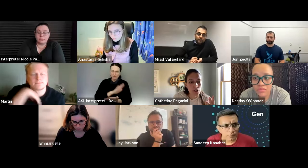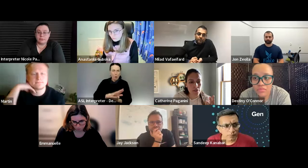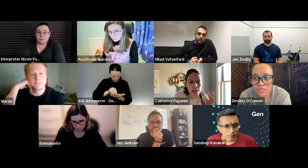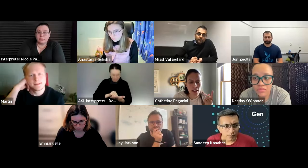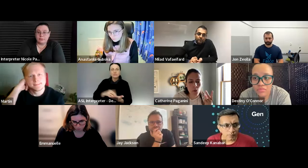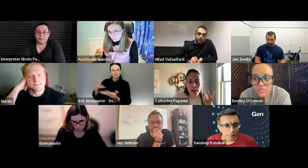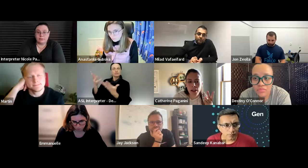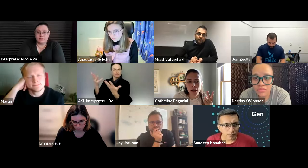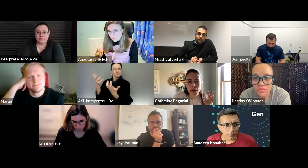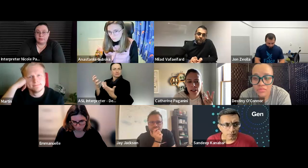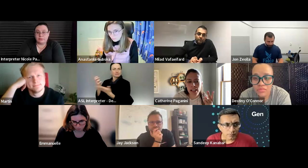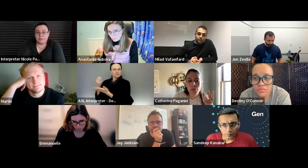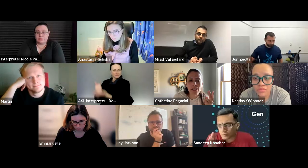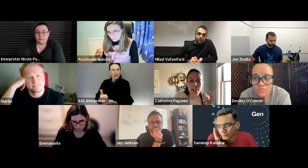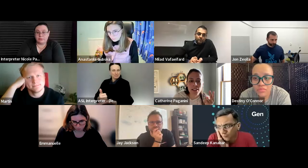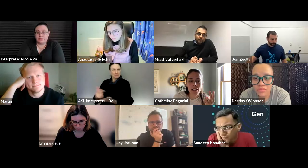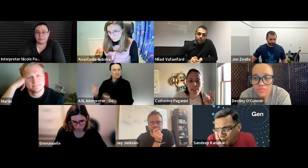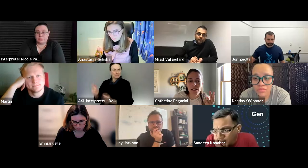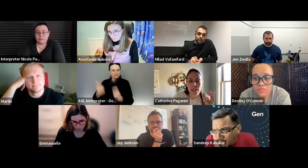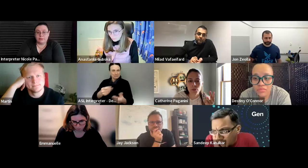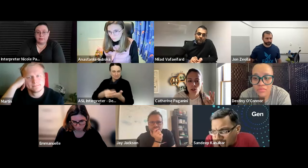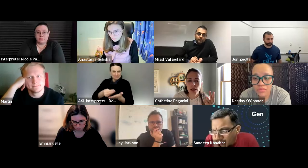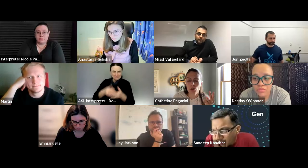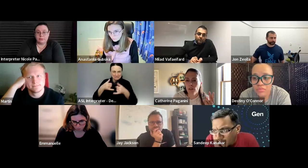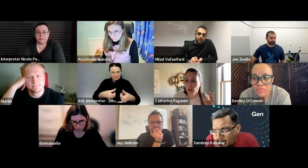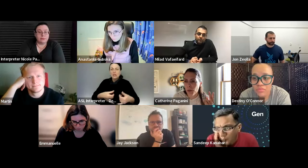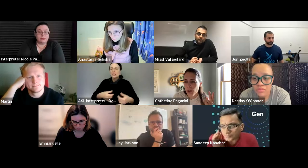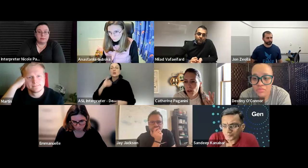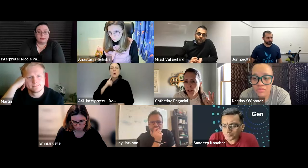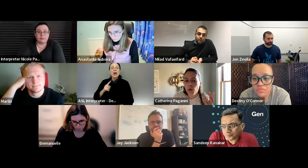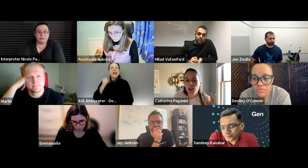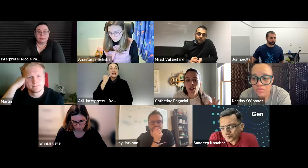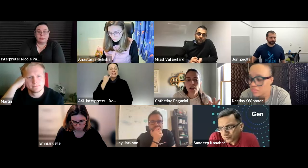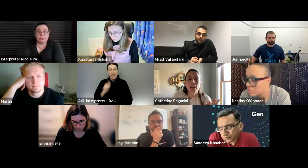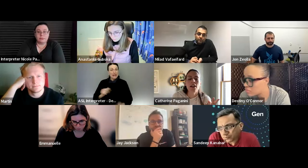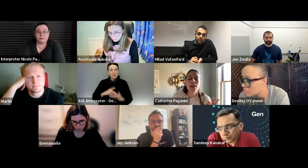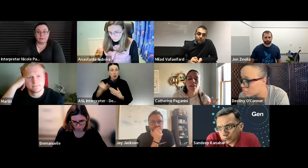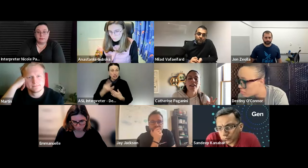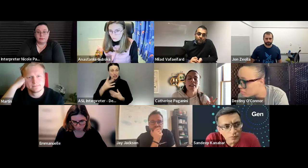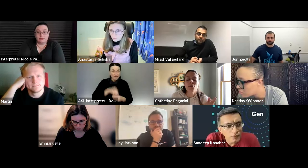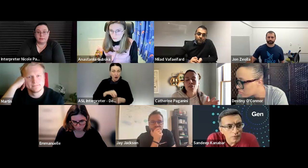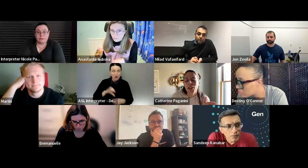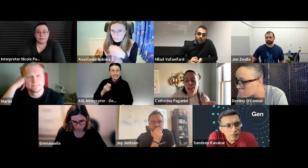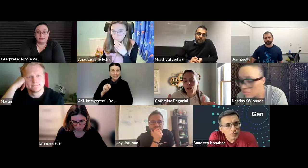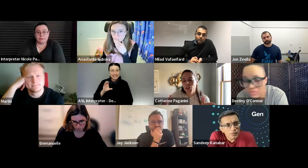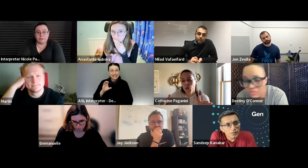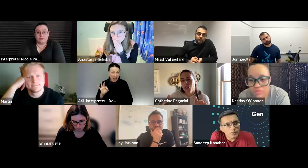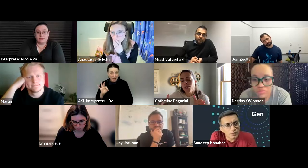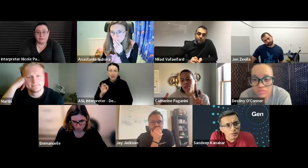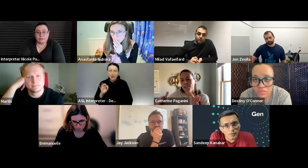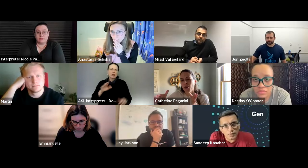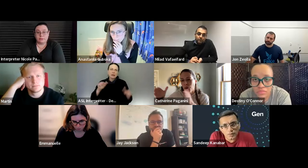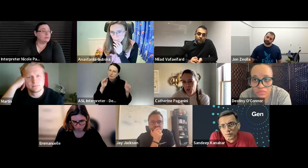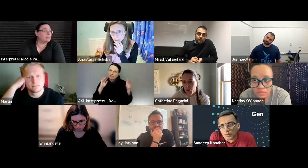that i wanted to have like and one uh it says please list any cncf projects you have contributed to uh it's very geared